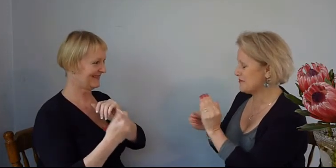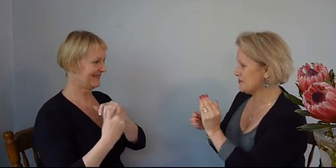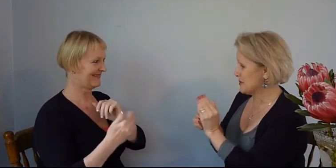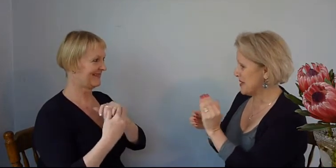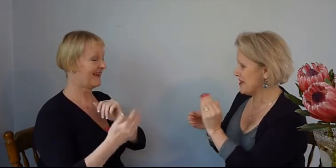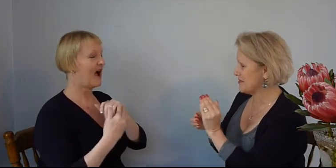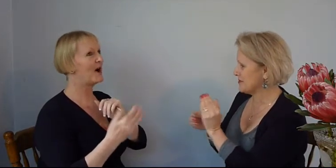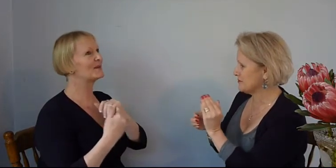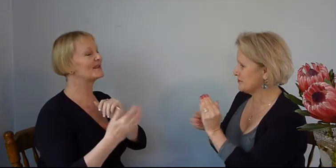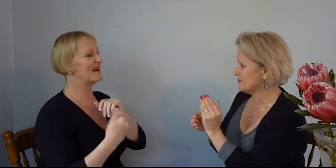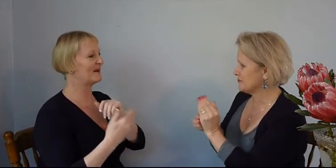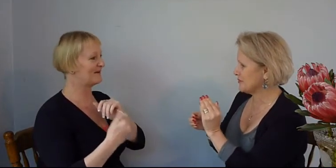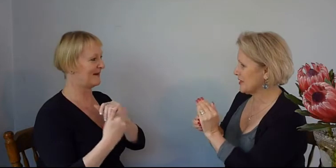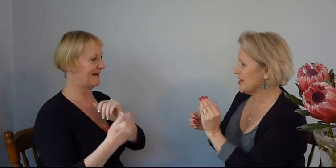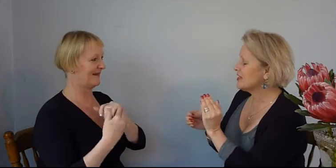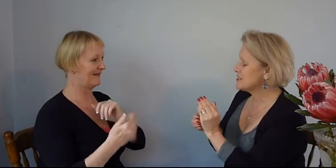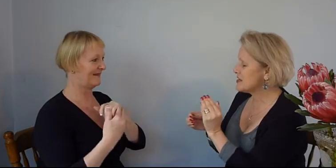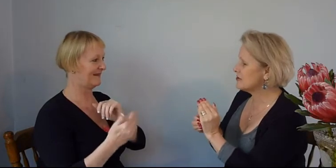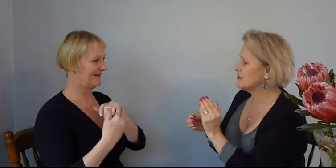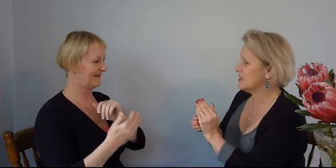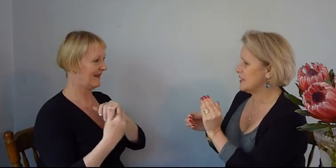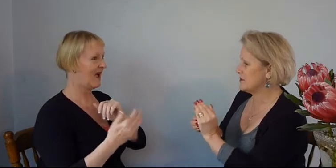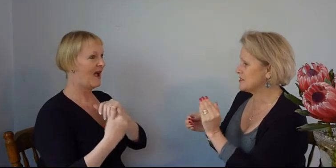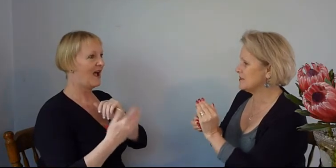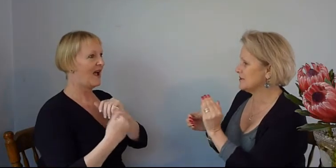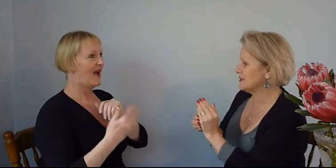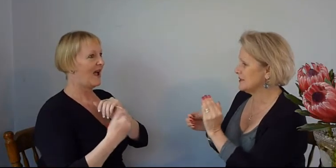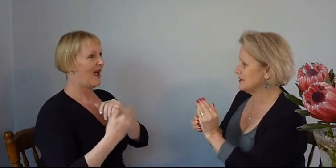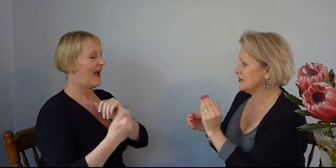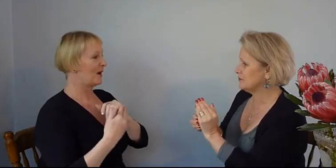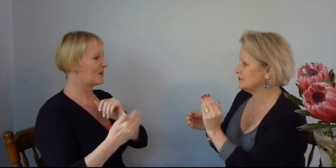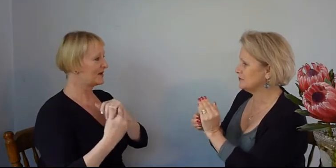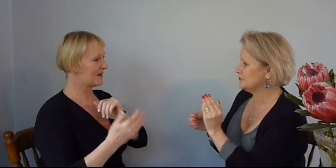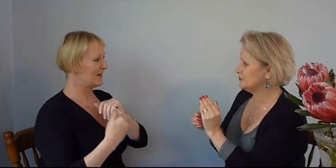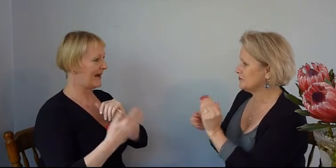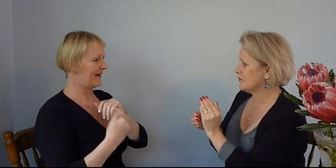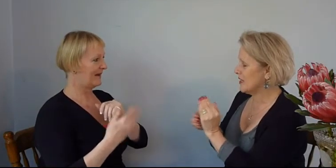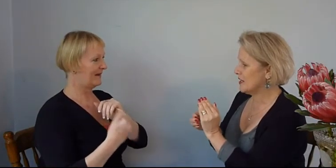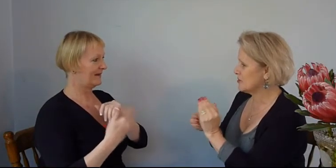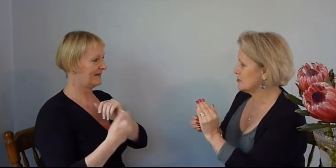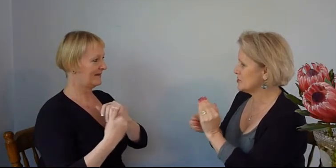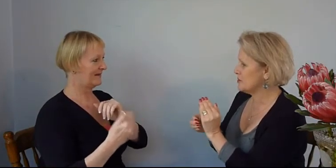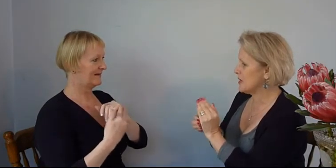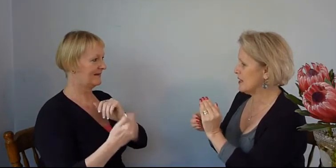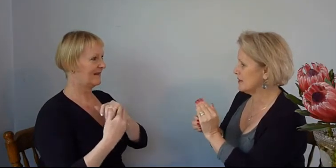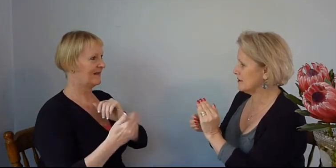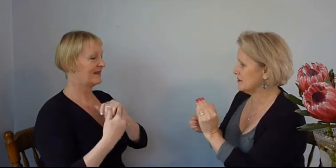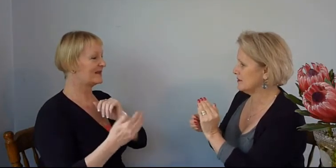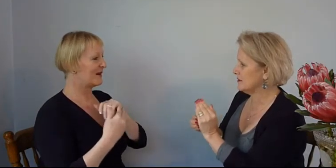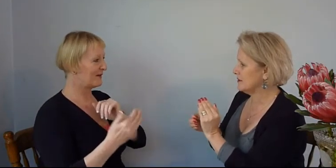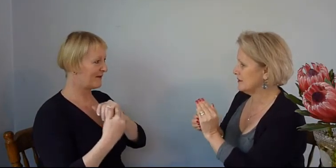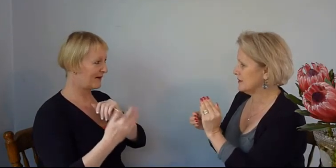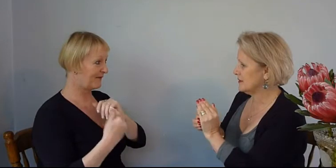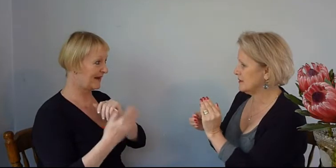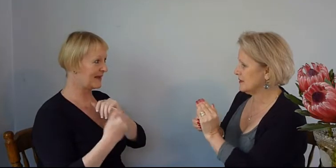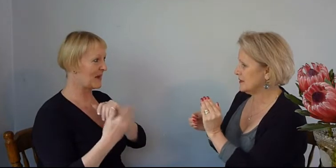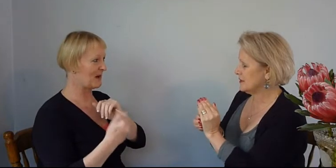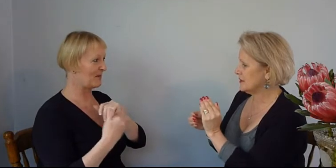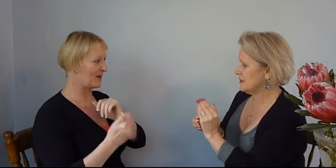from my mouth. I was terrified. Terrified, absolutely. And I couldn't turn back. And I couldn't turn back. This terrified feeling that my body